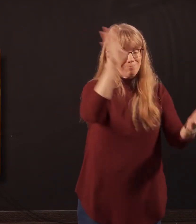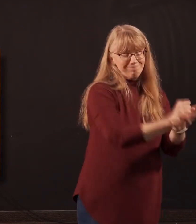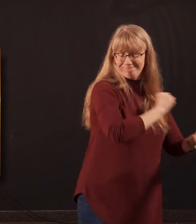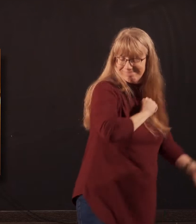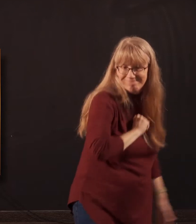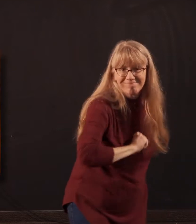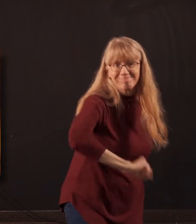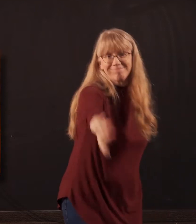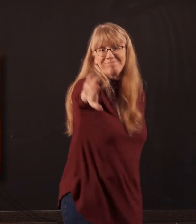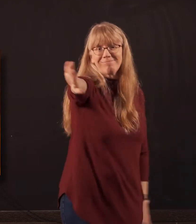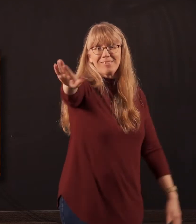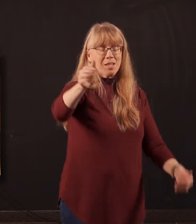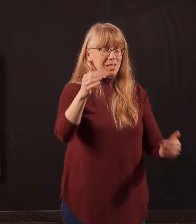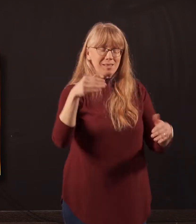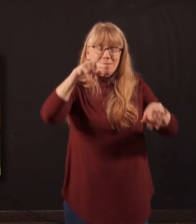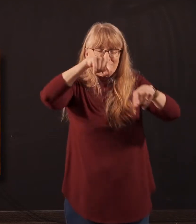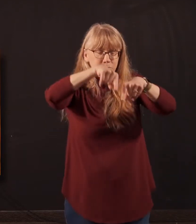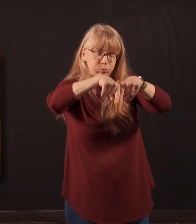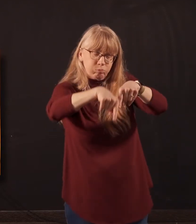without bottom or shore,